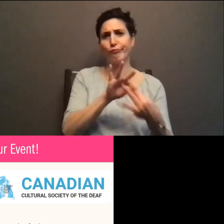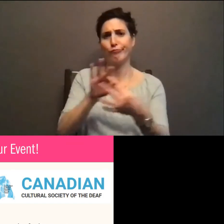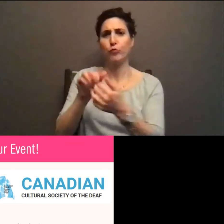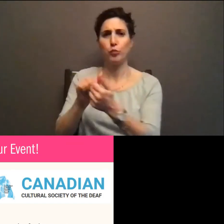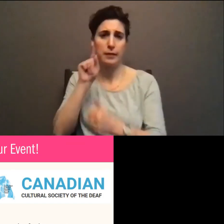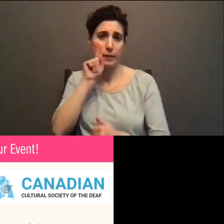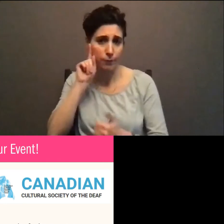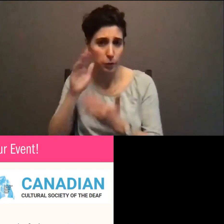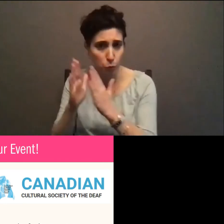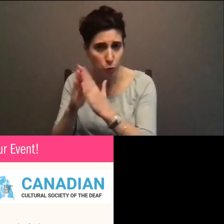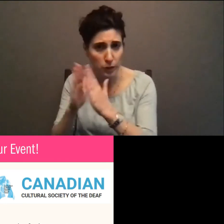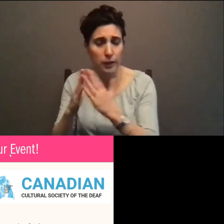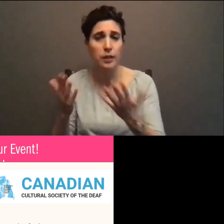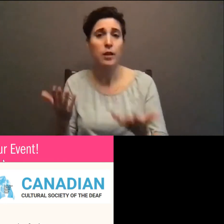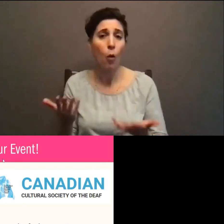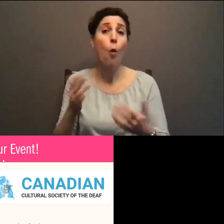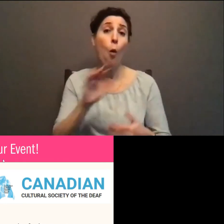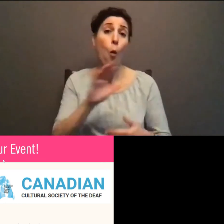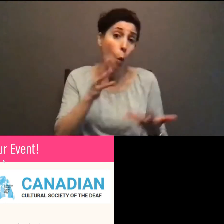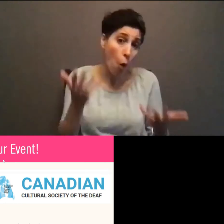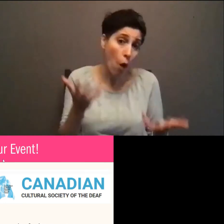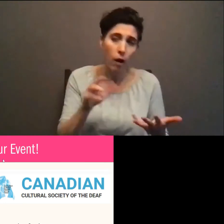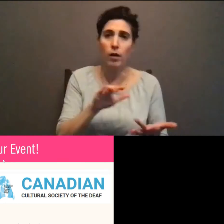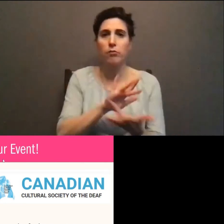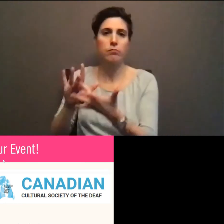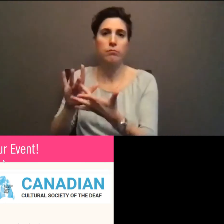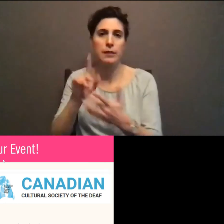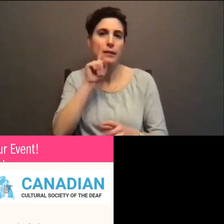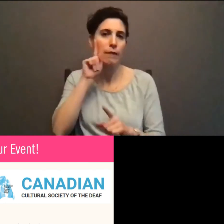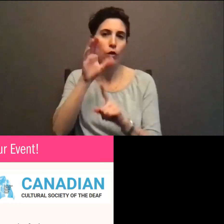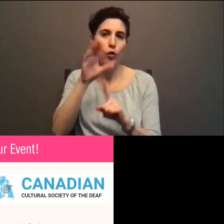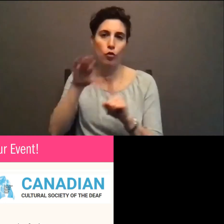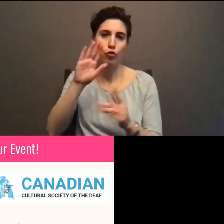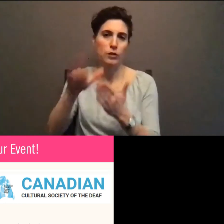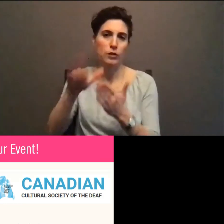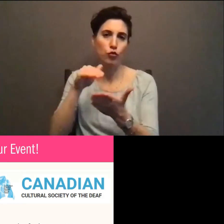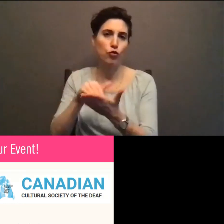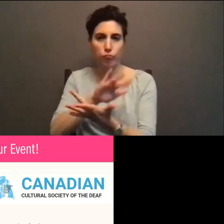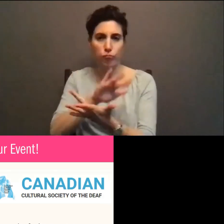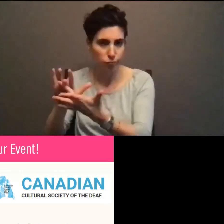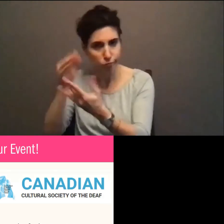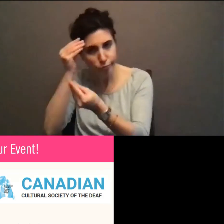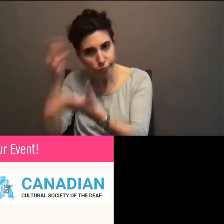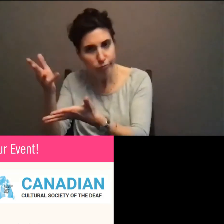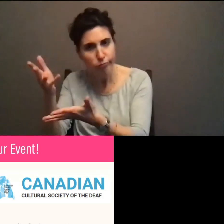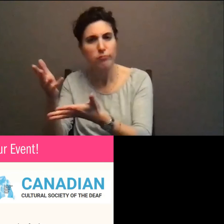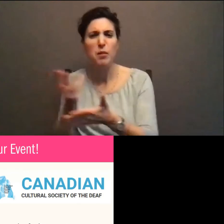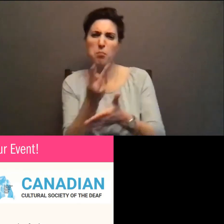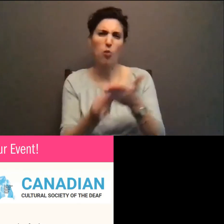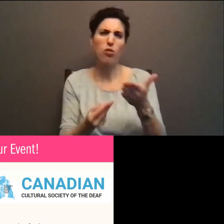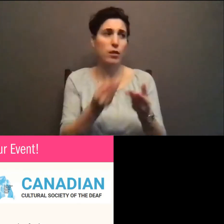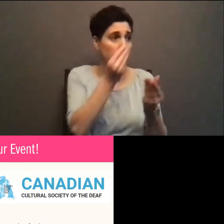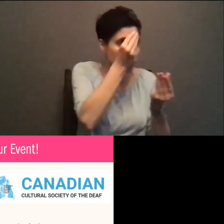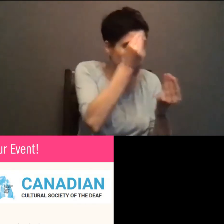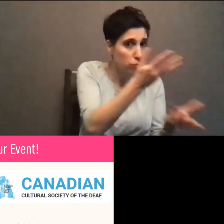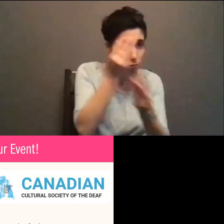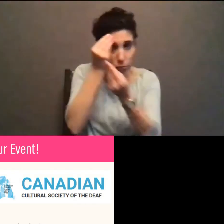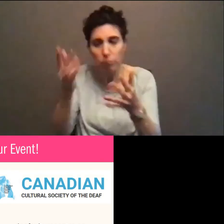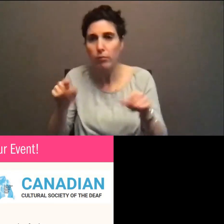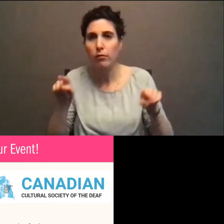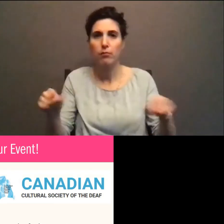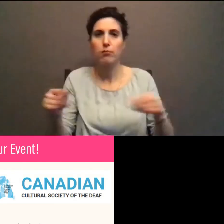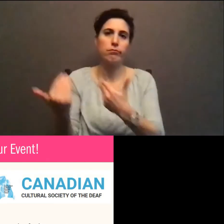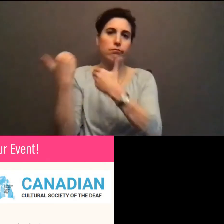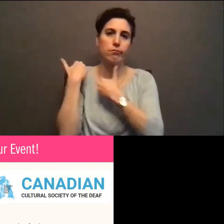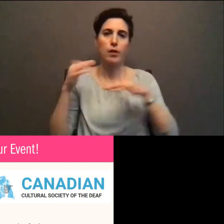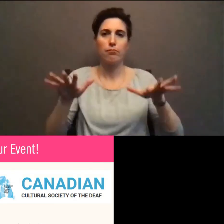also reach out to the Deaf Cultural Center. Um, I recommend both. Um, and it's also